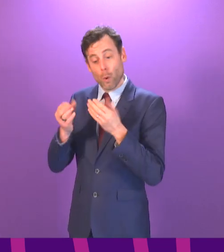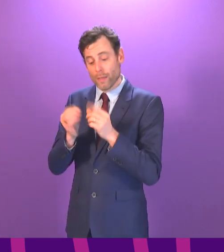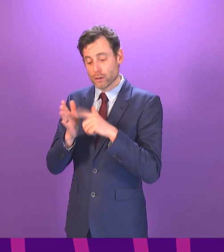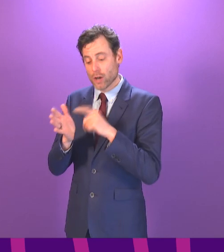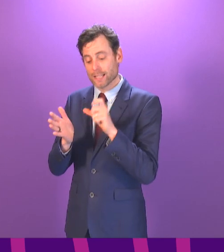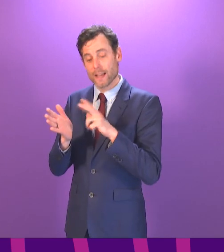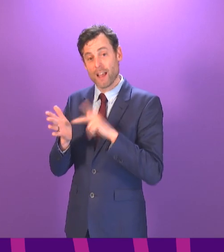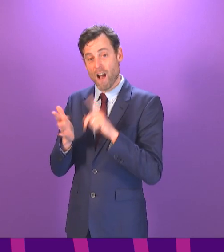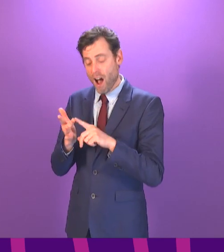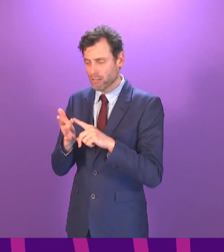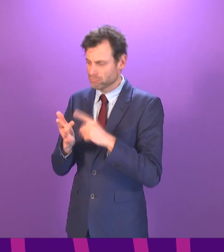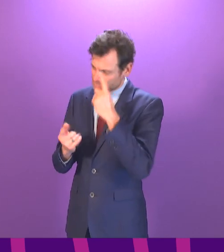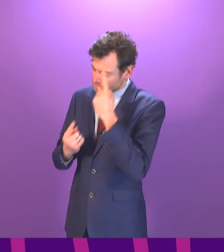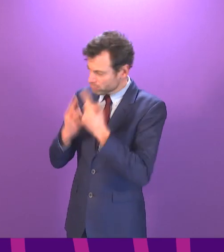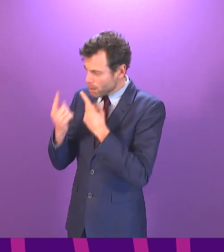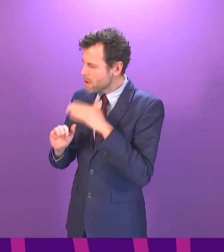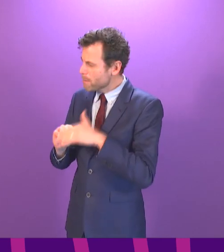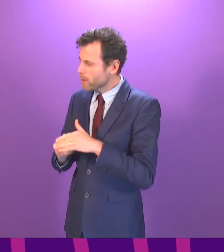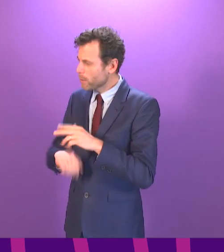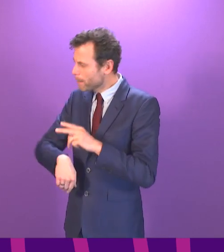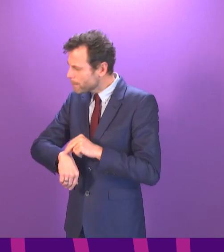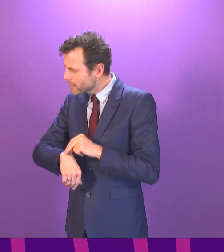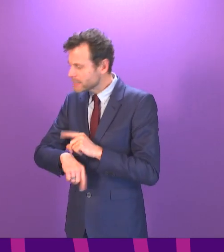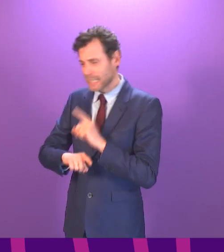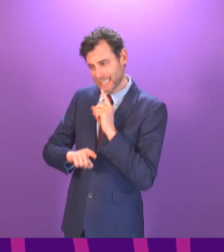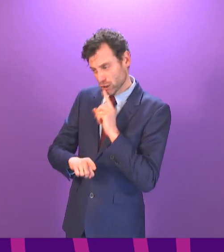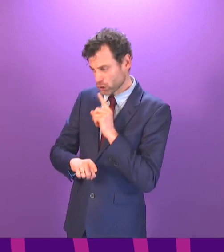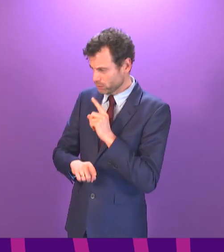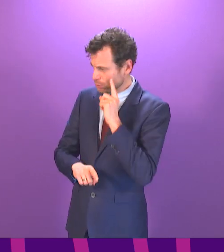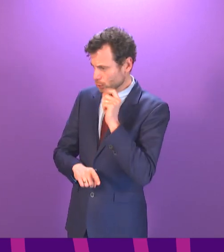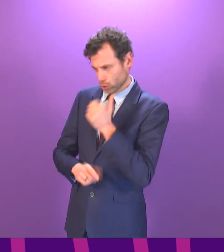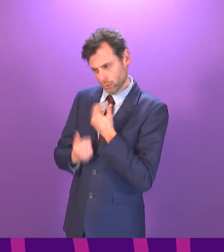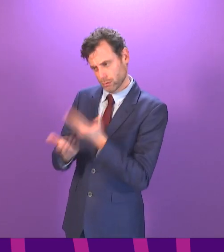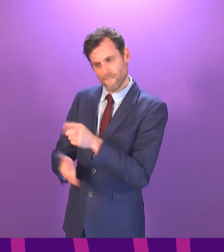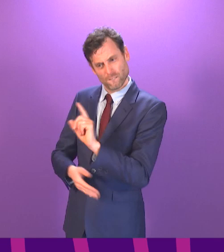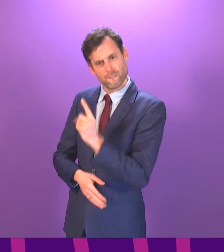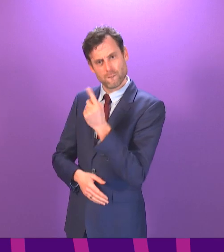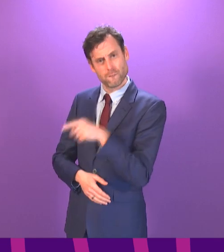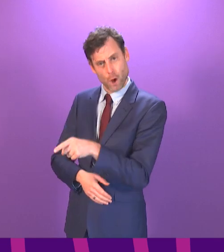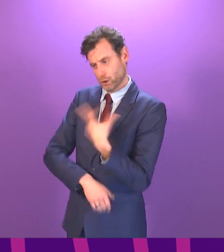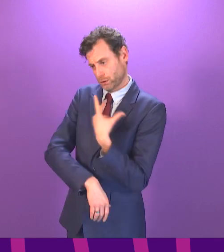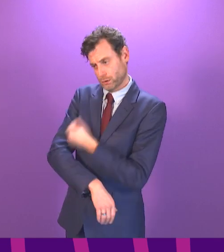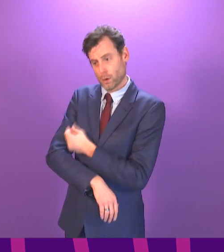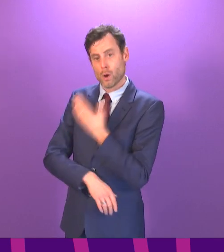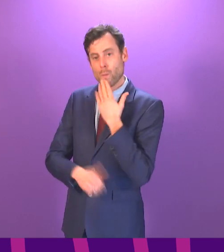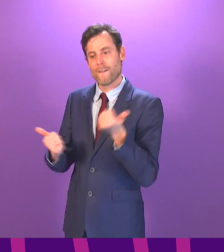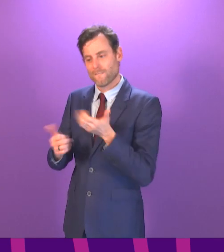professions like police officers and also teachers who receive the vaccine first when the initial prioritisation list is completed?